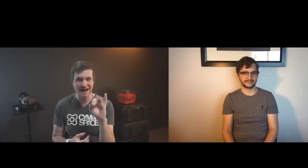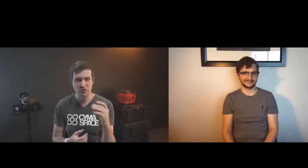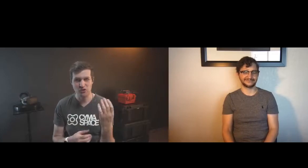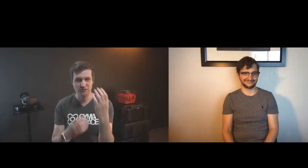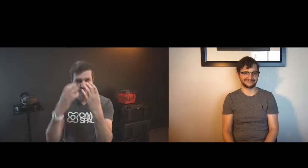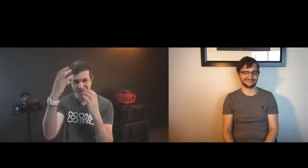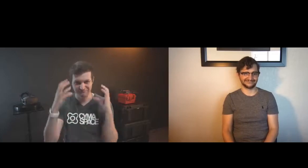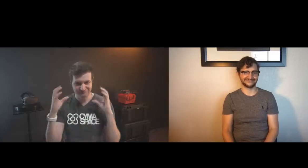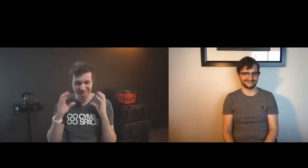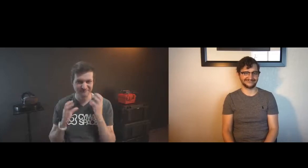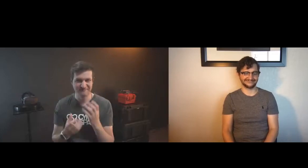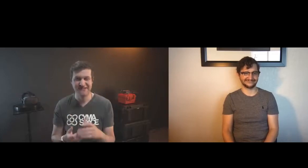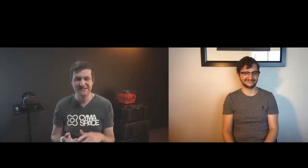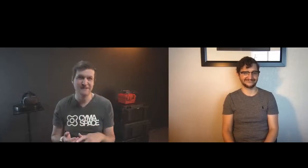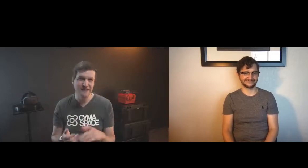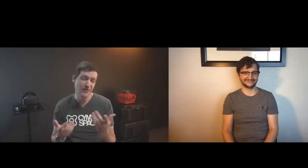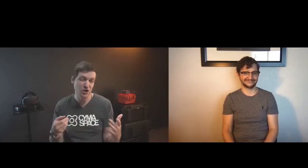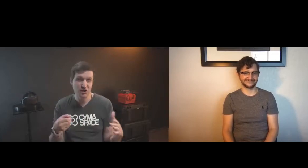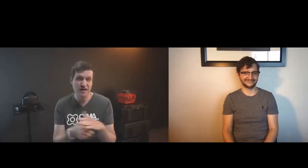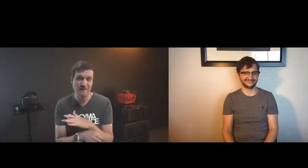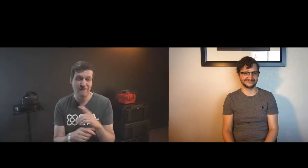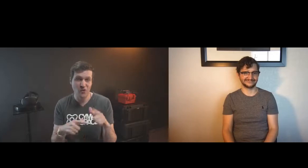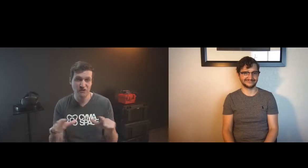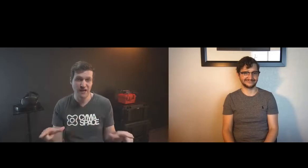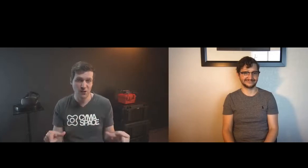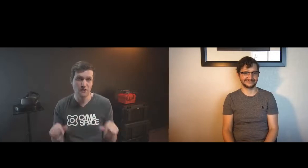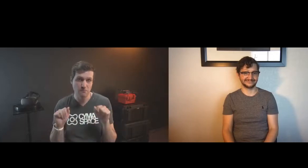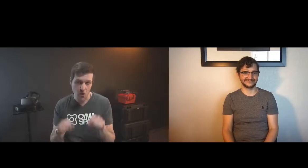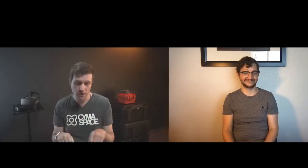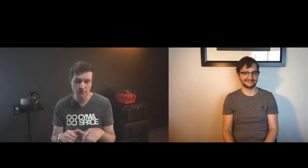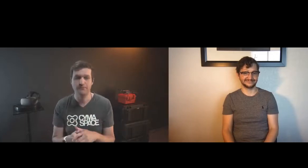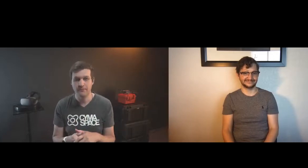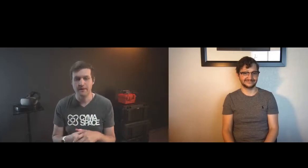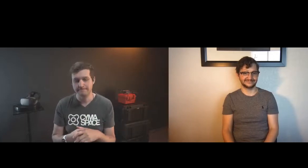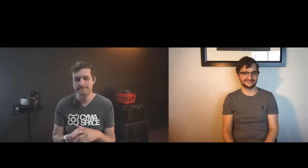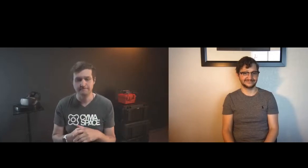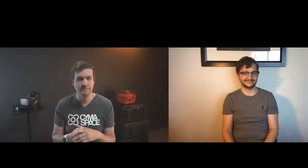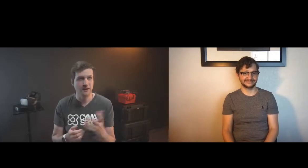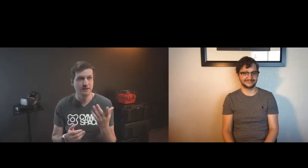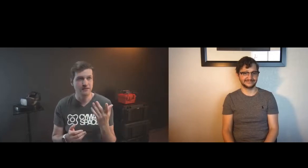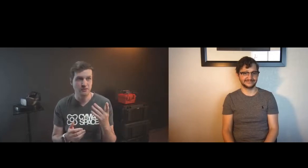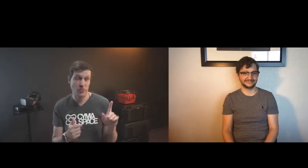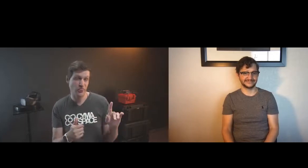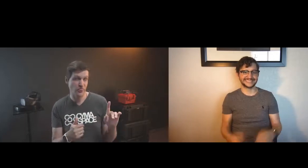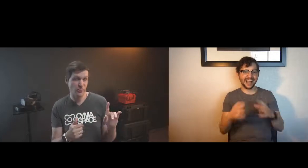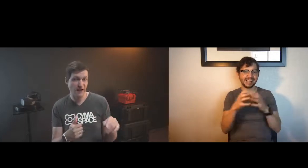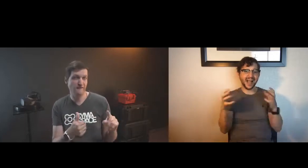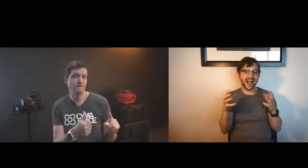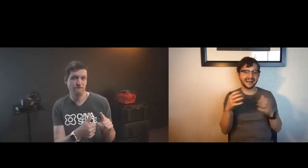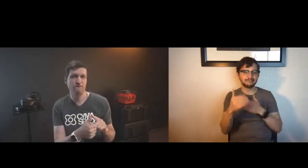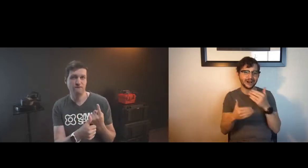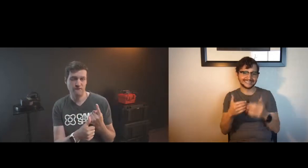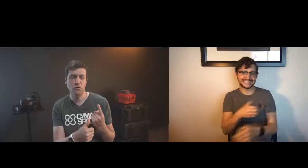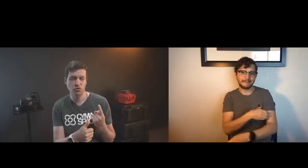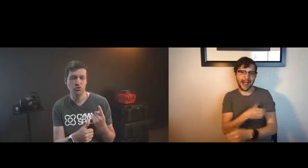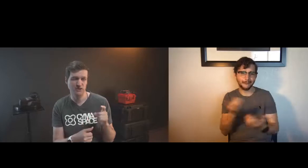eyebrow movement so it's all about camera placement and capture so it is technically possible to be able